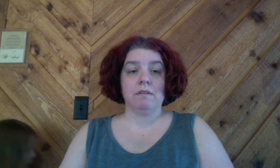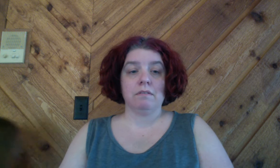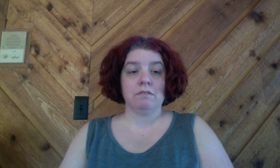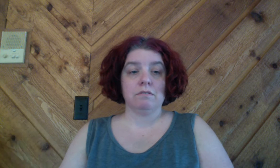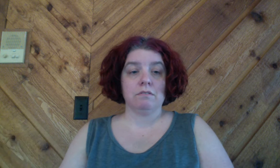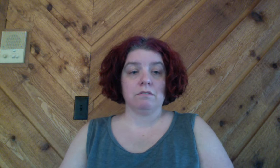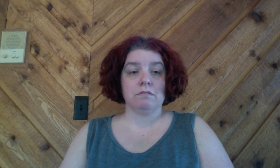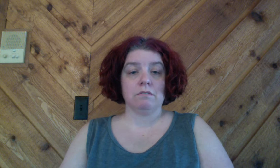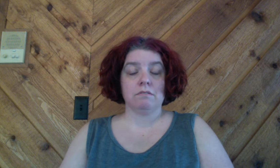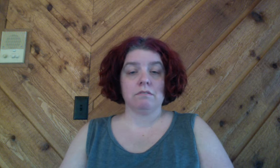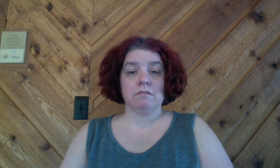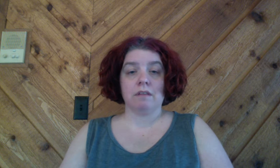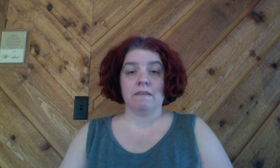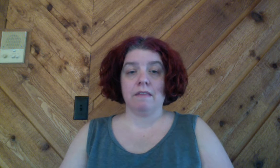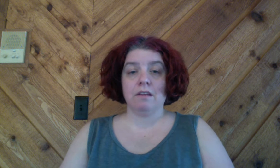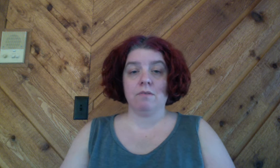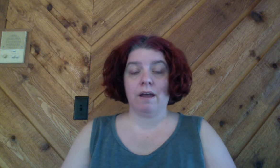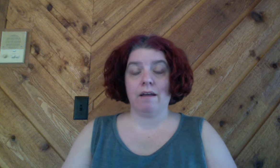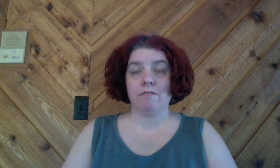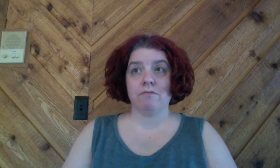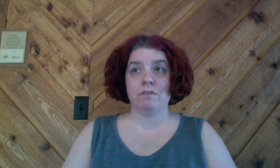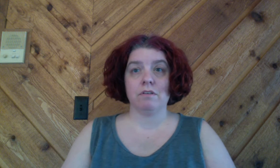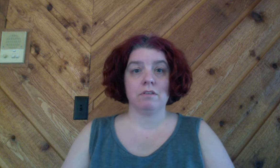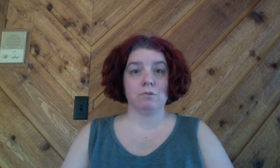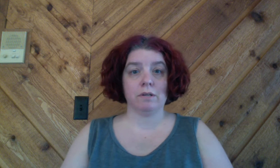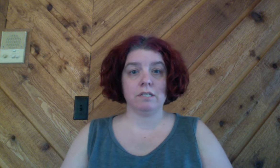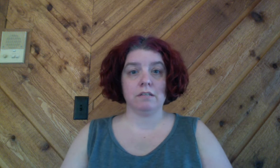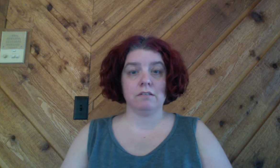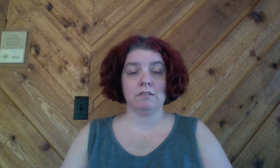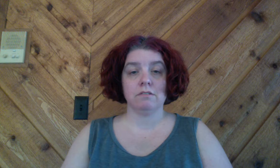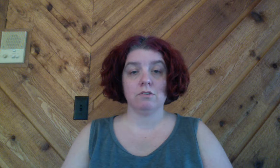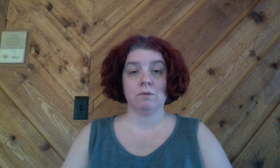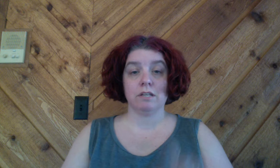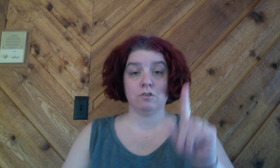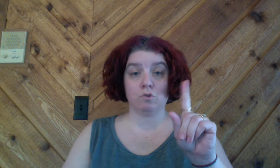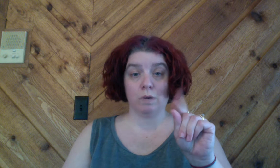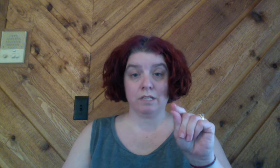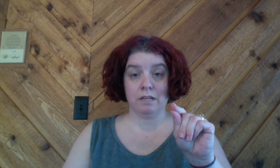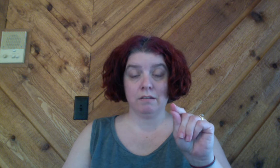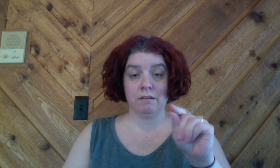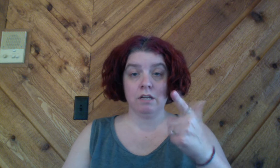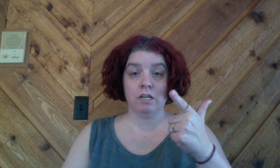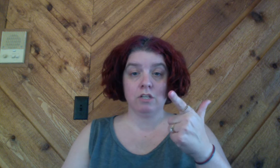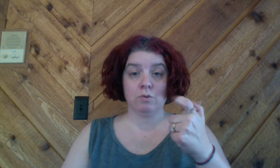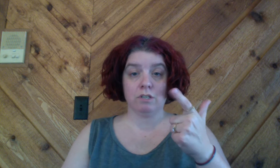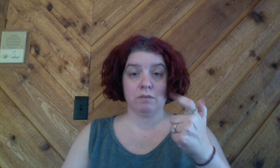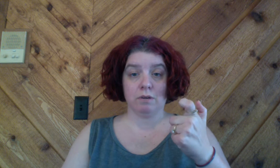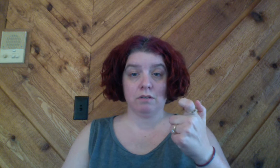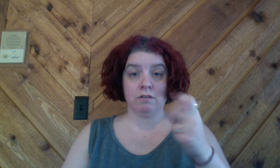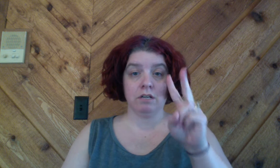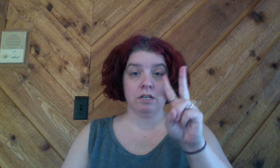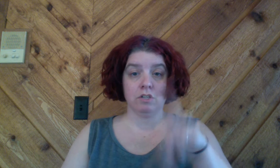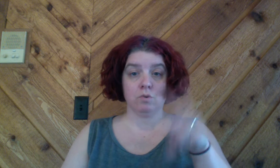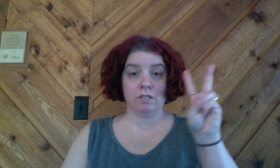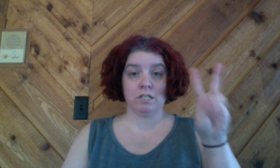and then you have the 20s so we did 20 21 22